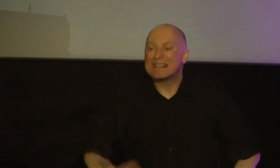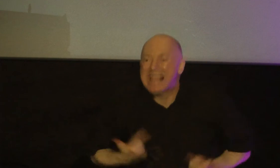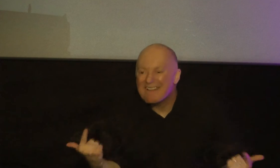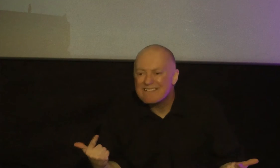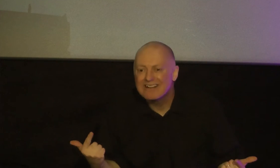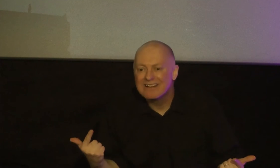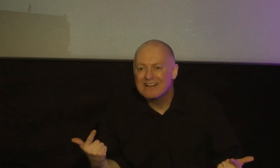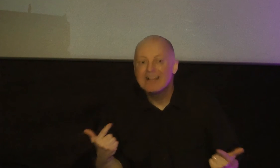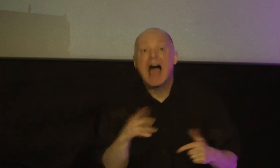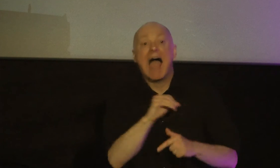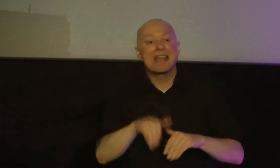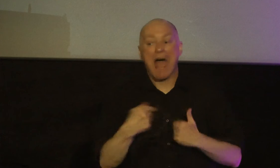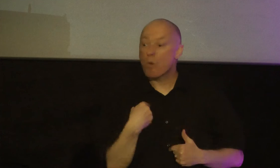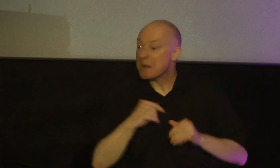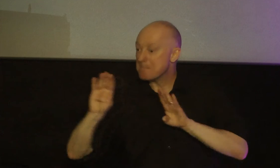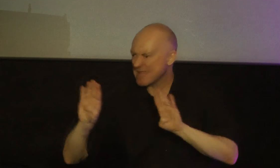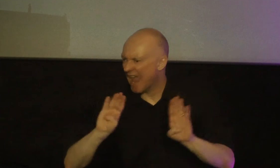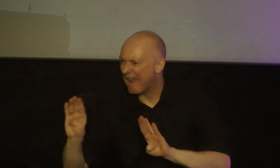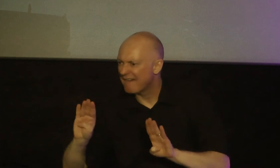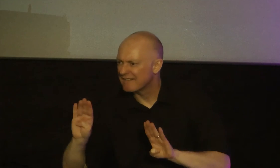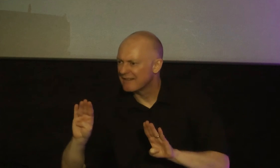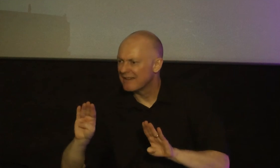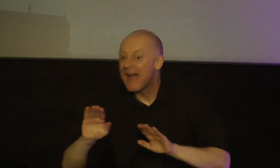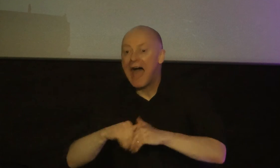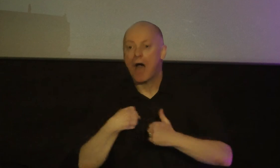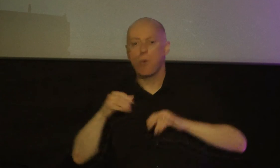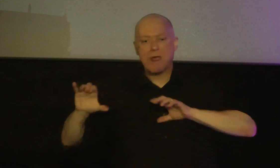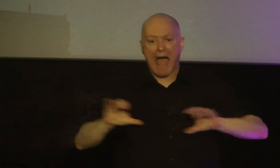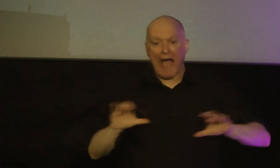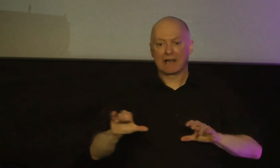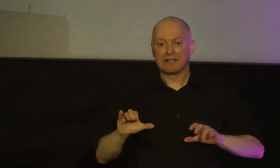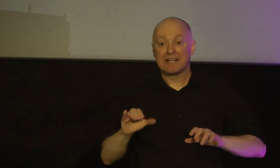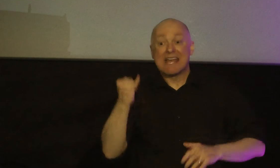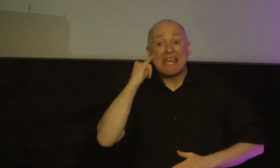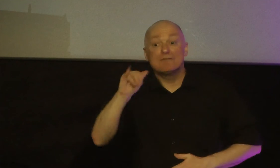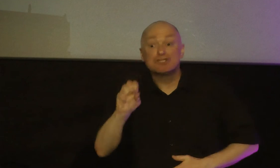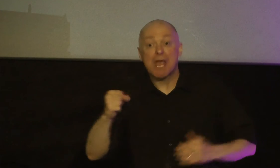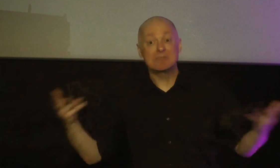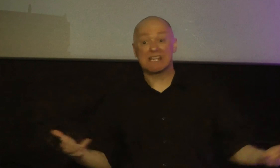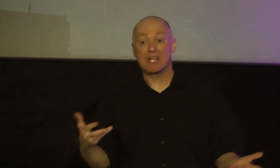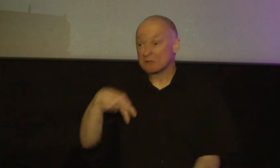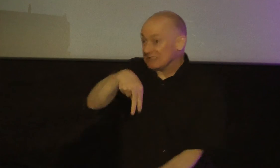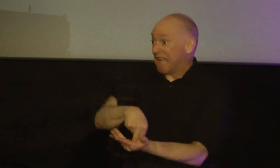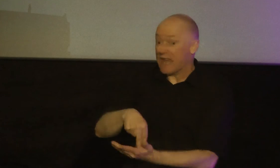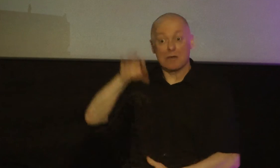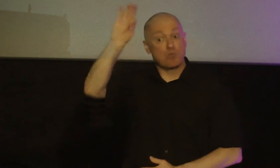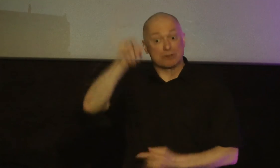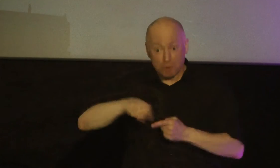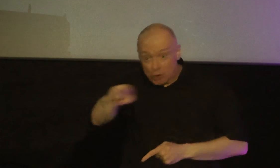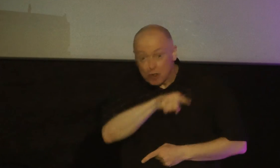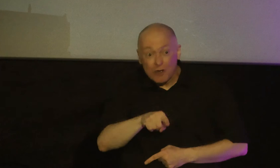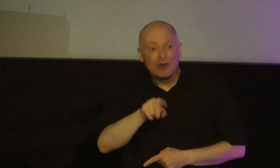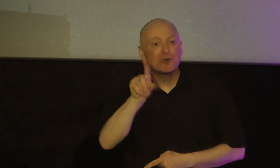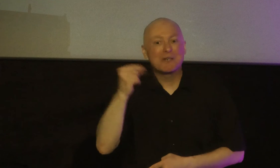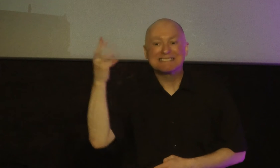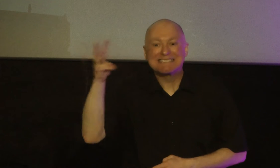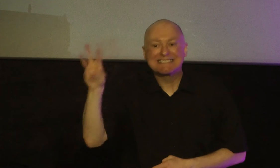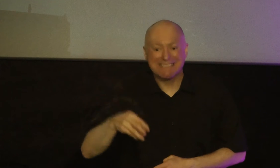we behave and how we act if james was here today standing in this pulpit here in 2016 this is what he'd say